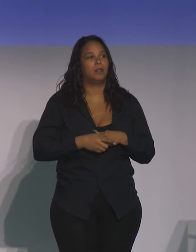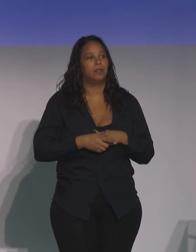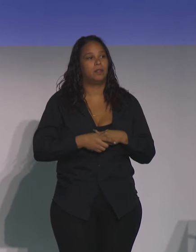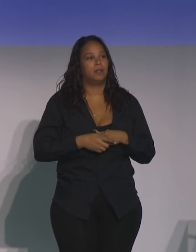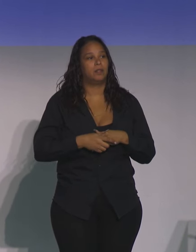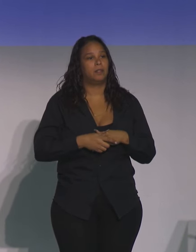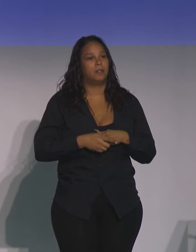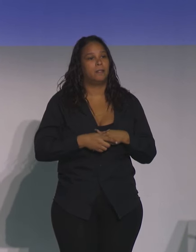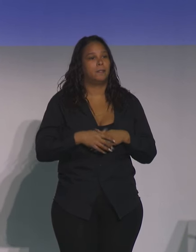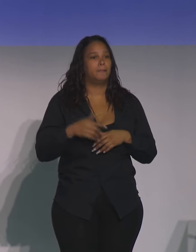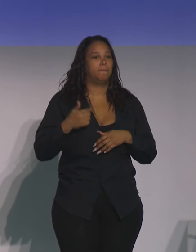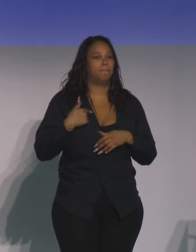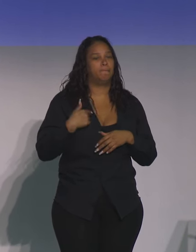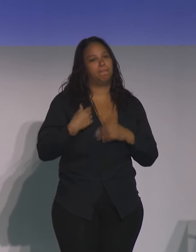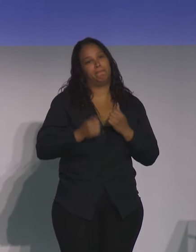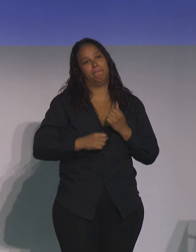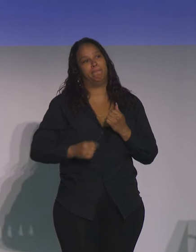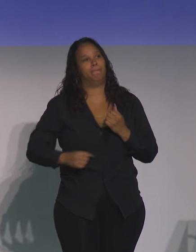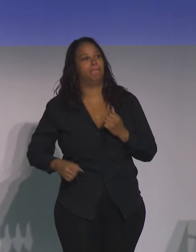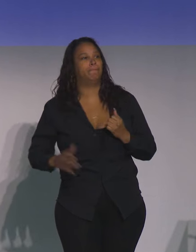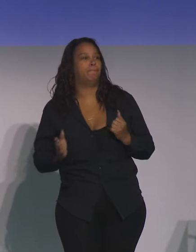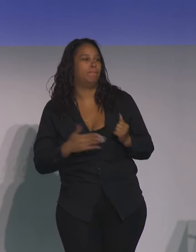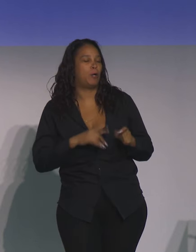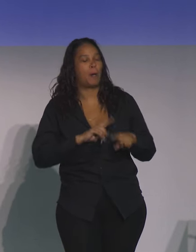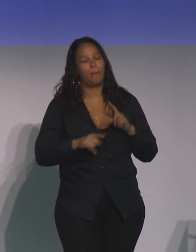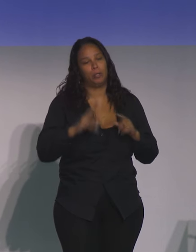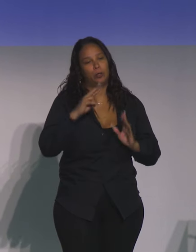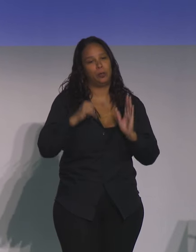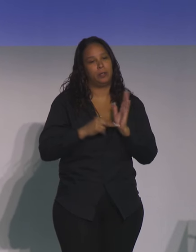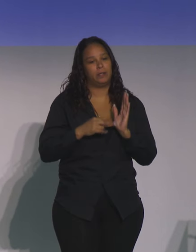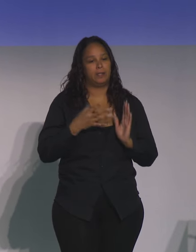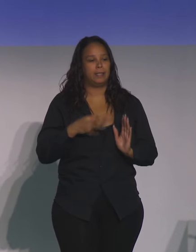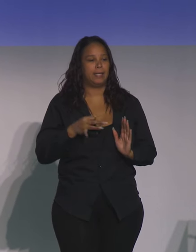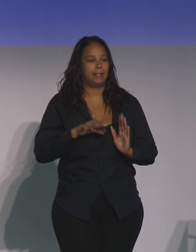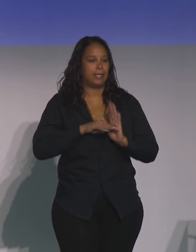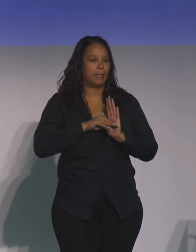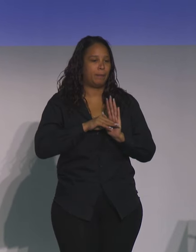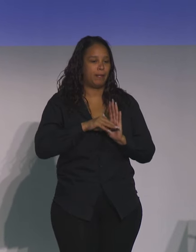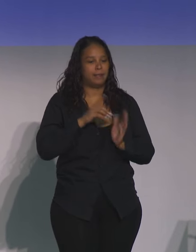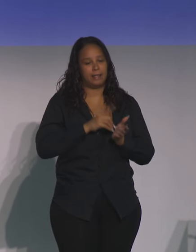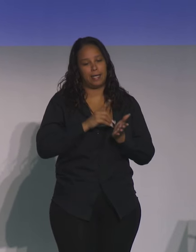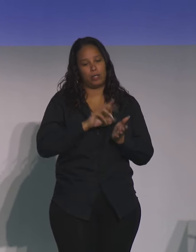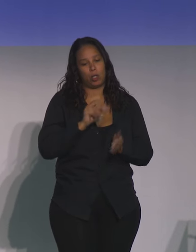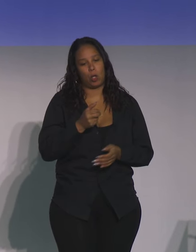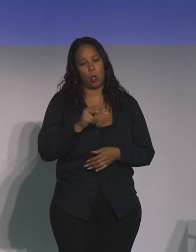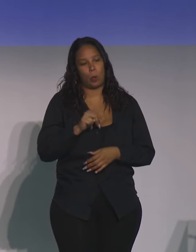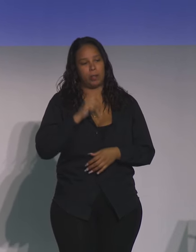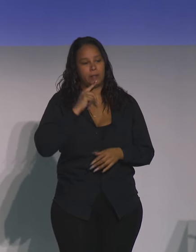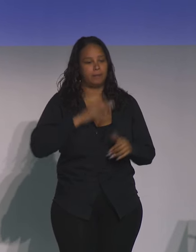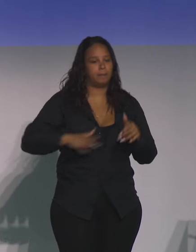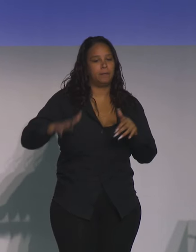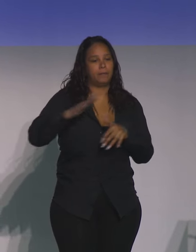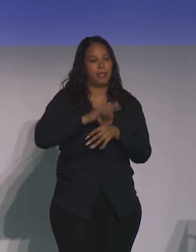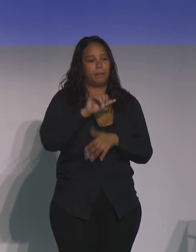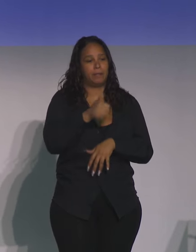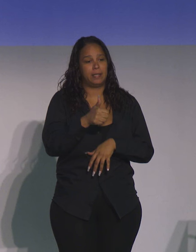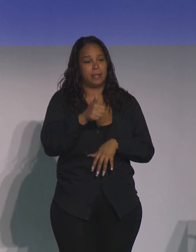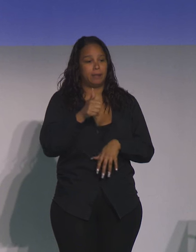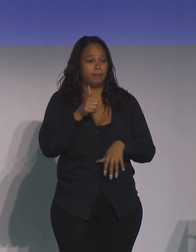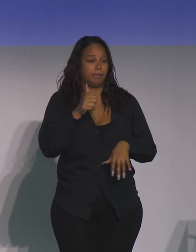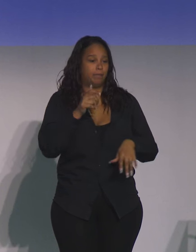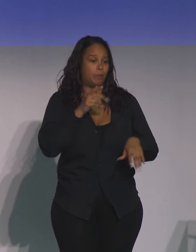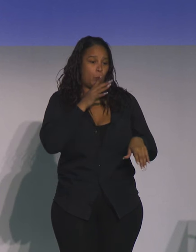me to rattle off today, but just a couple. 2019 Modern Health Care named Dr. Cohen one of the top 25 women leaders in health care.